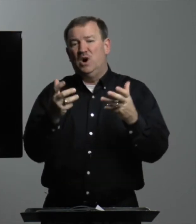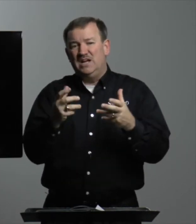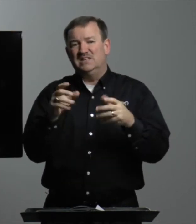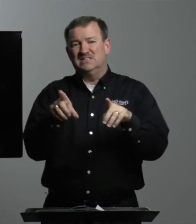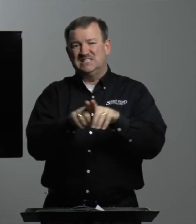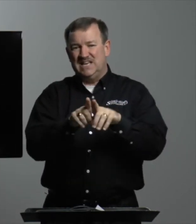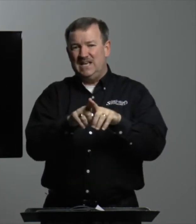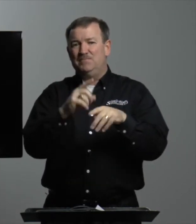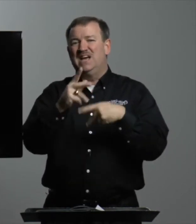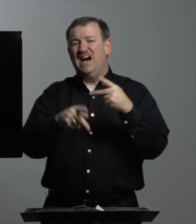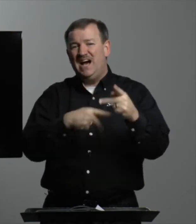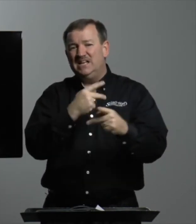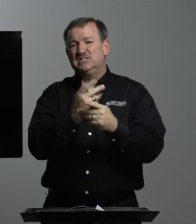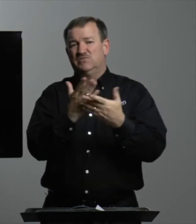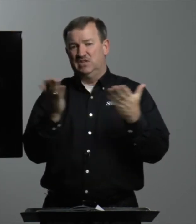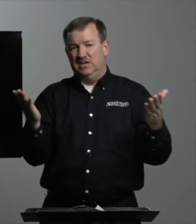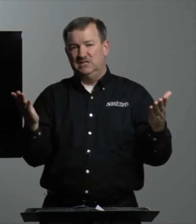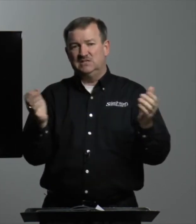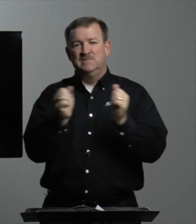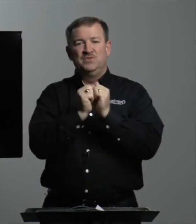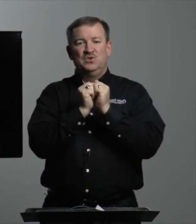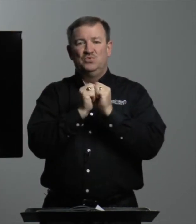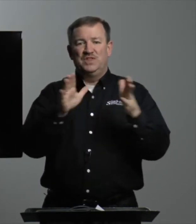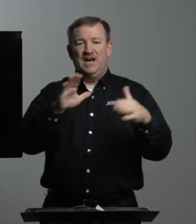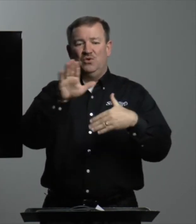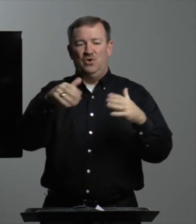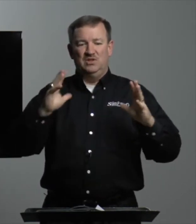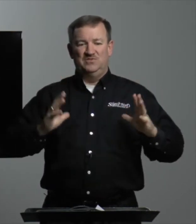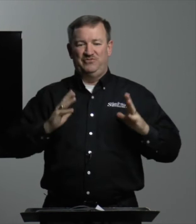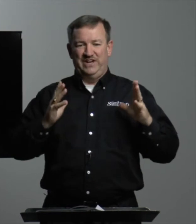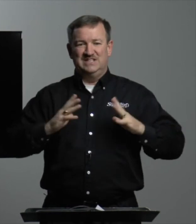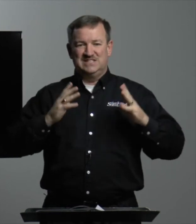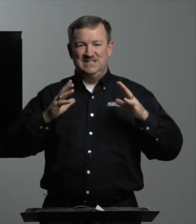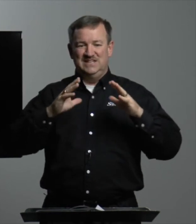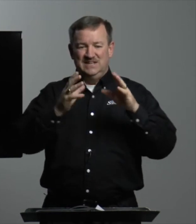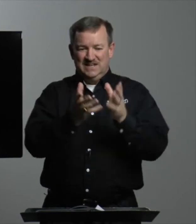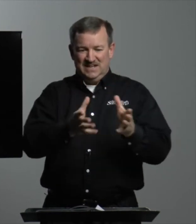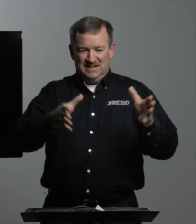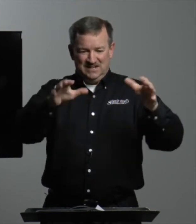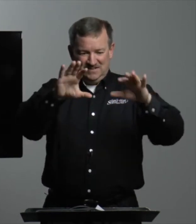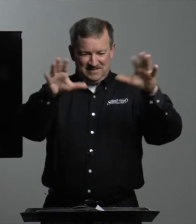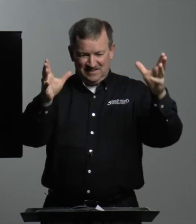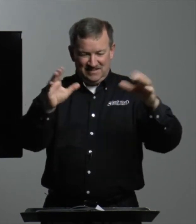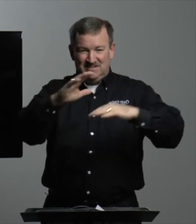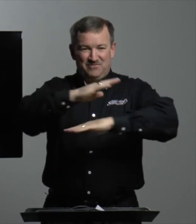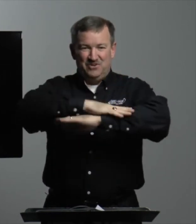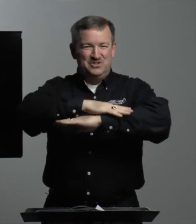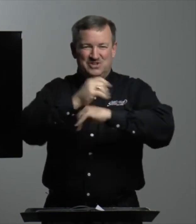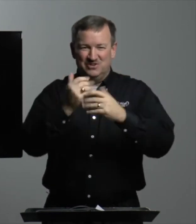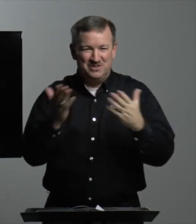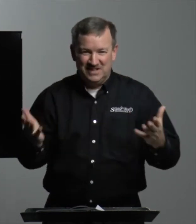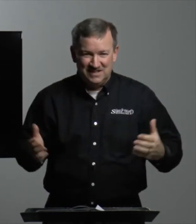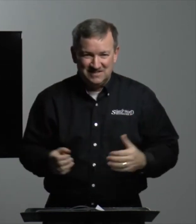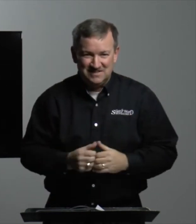want the same kinds of things without all of the fancy furniture and things.